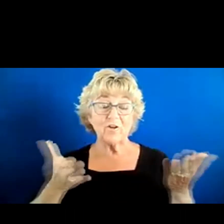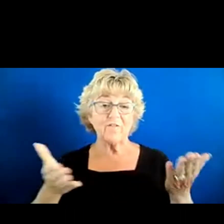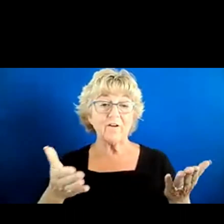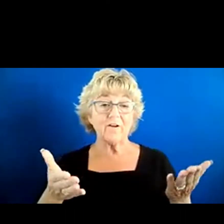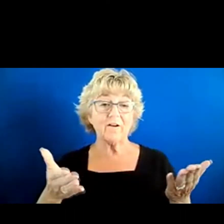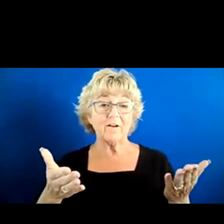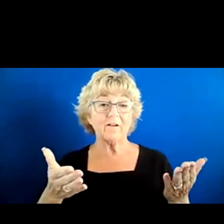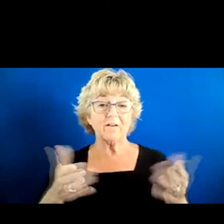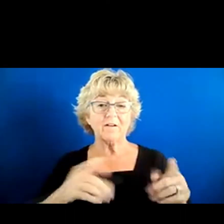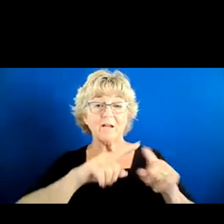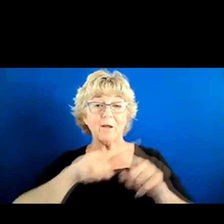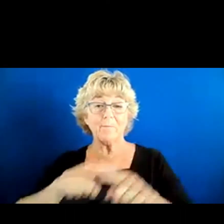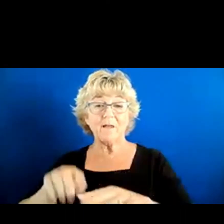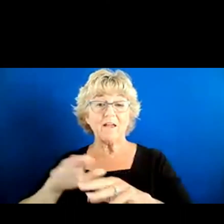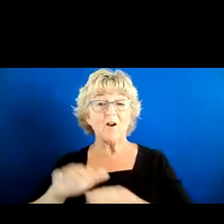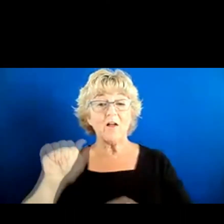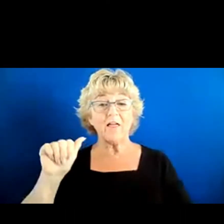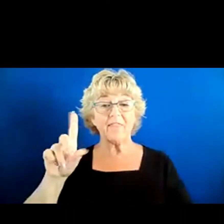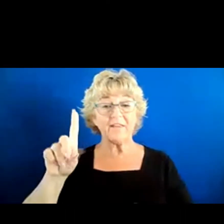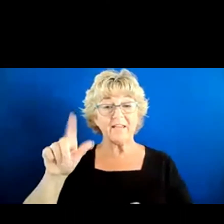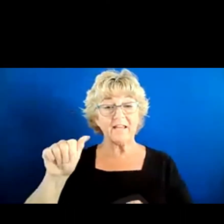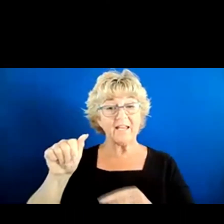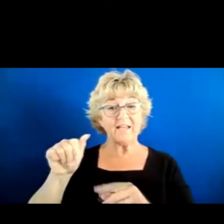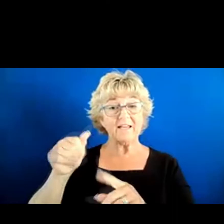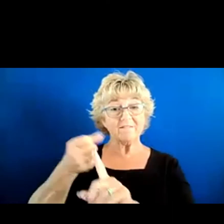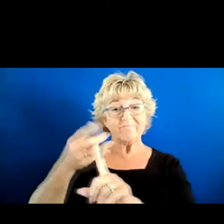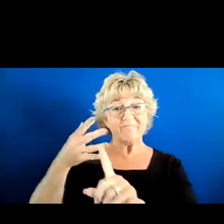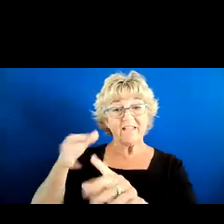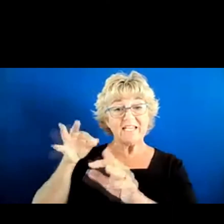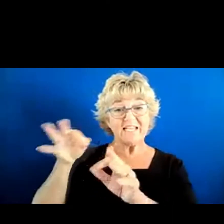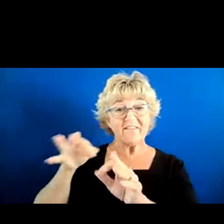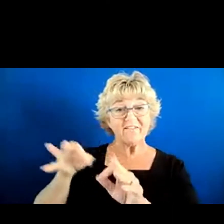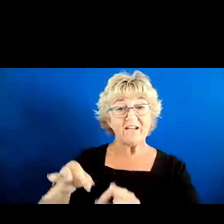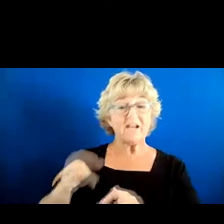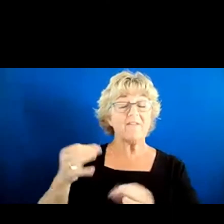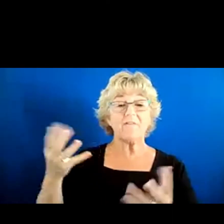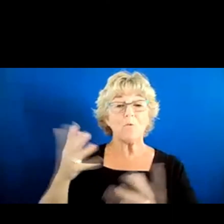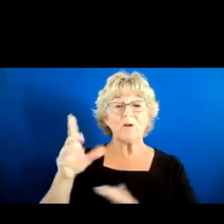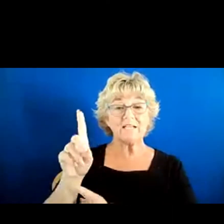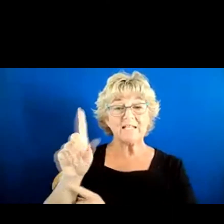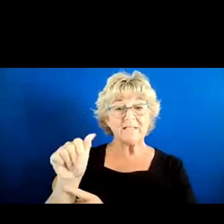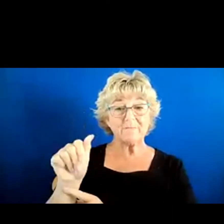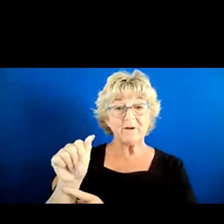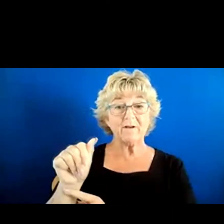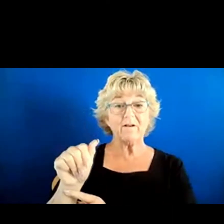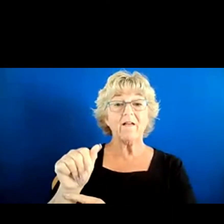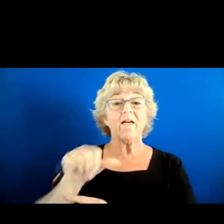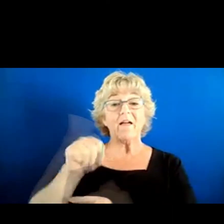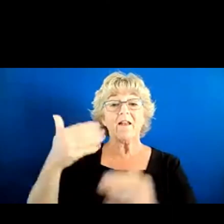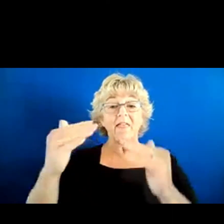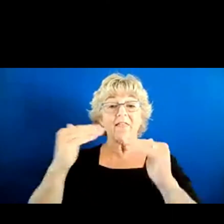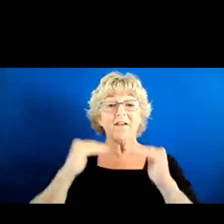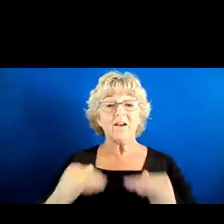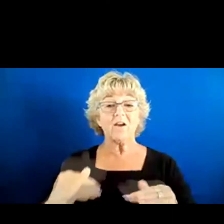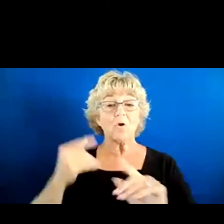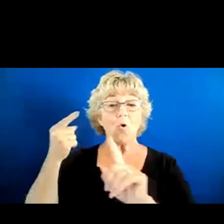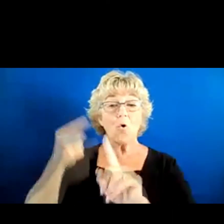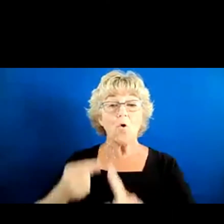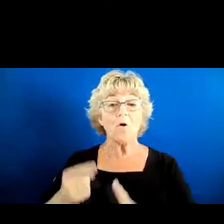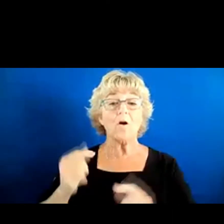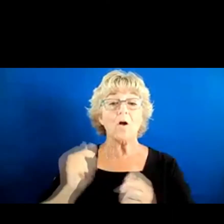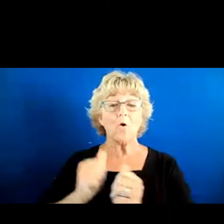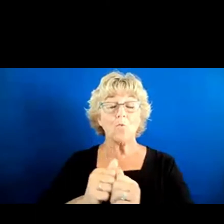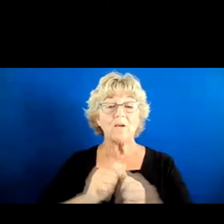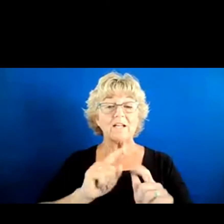on the ADA definition of disability, which is very broad, and then a sub-goal for people with targeted